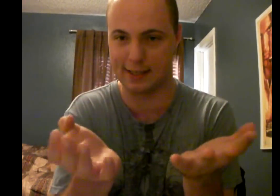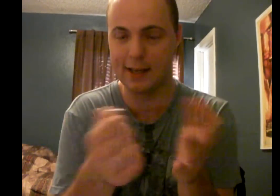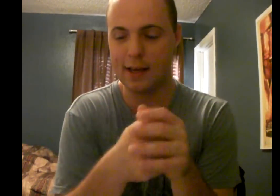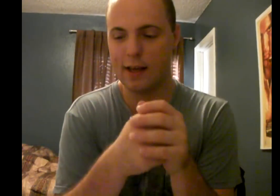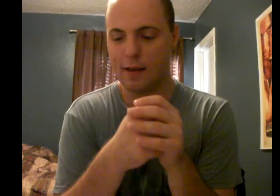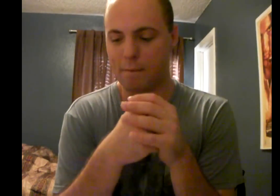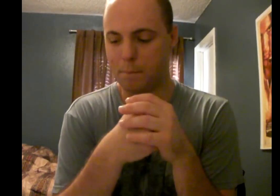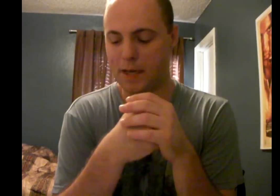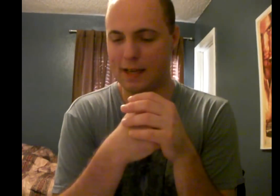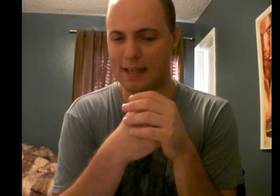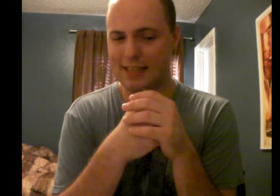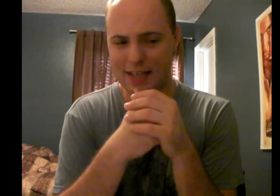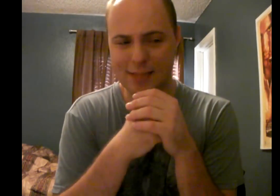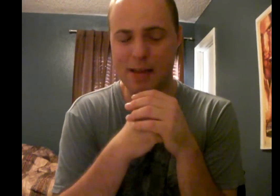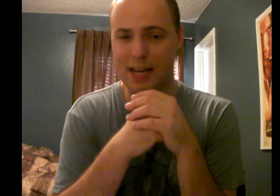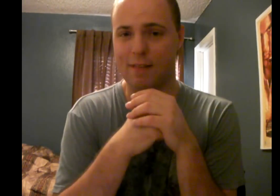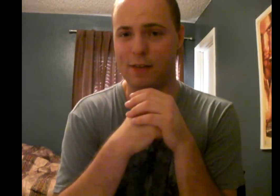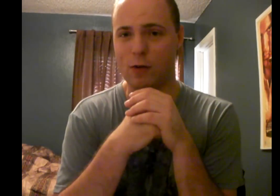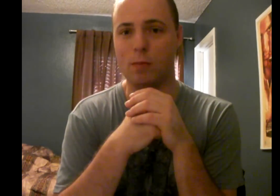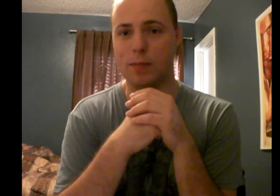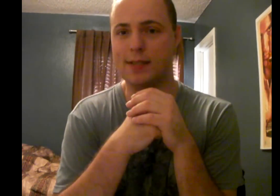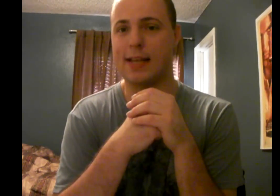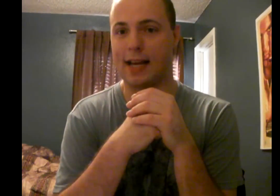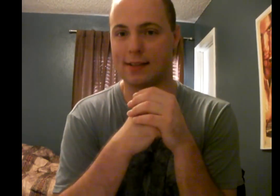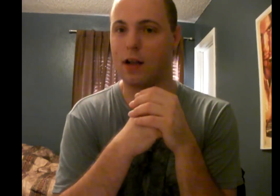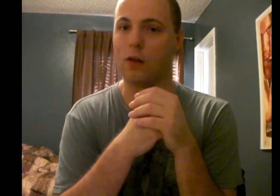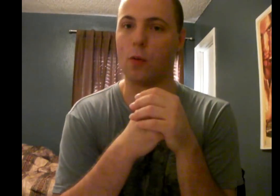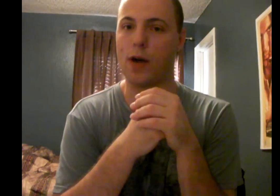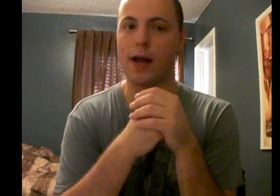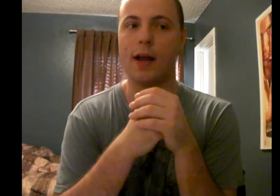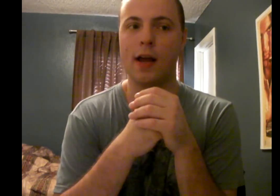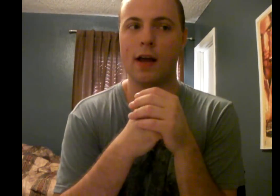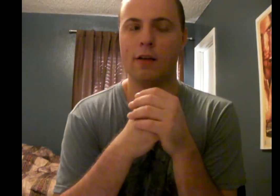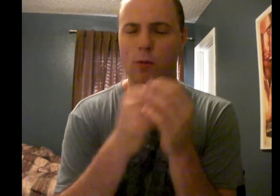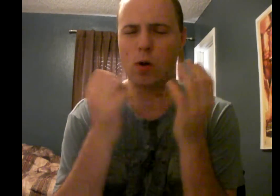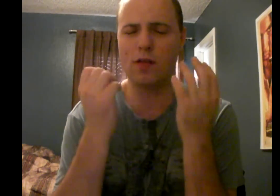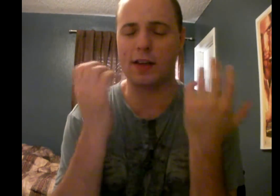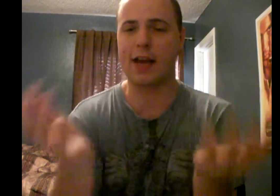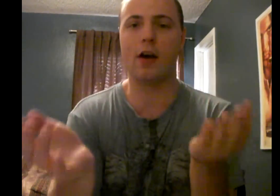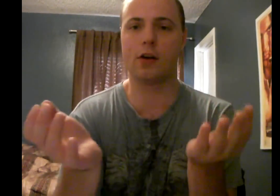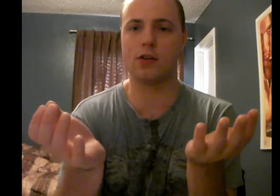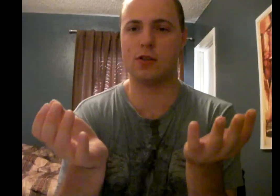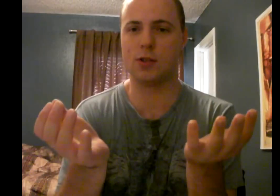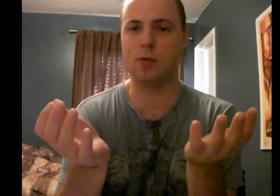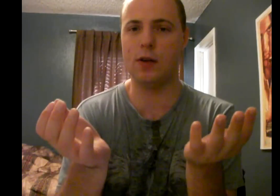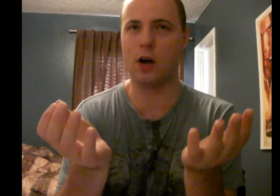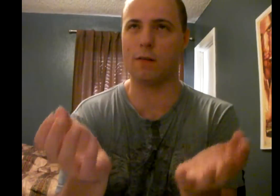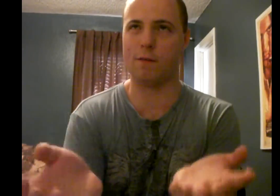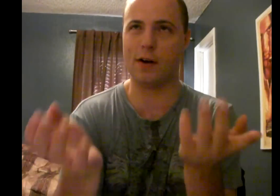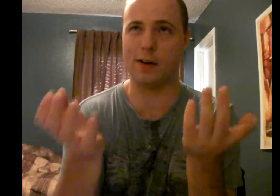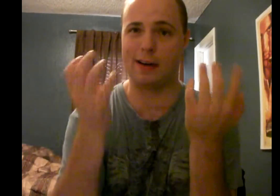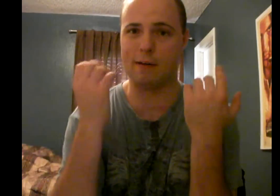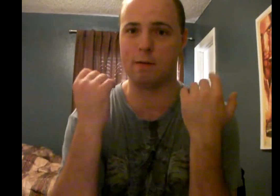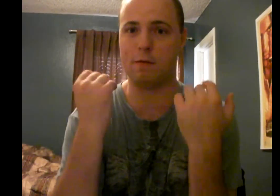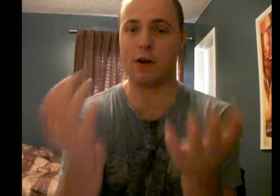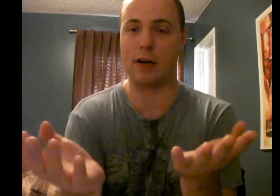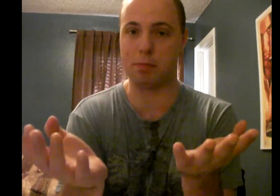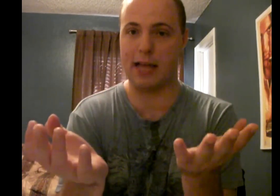silly. But it does make a few mistakes along the way. For one, the characters in this movie are very, very